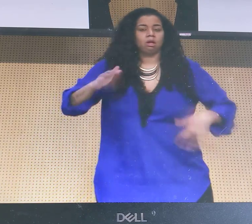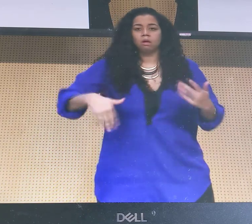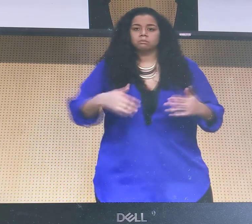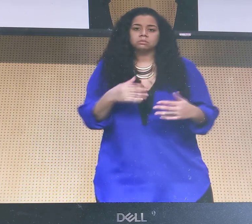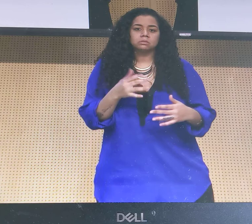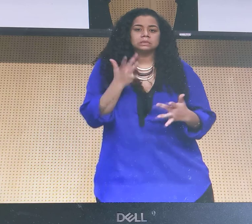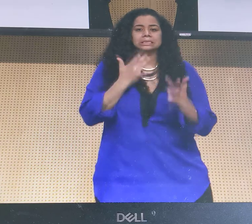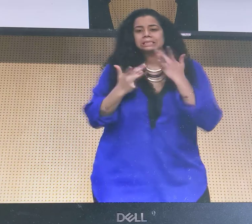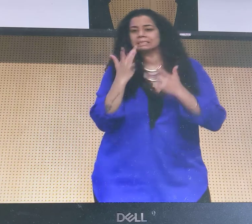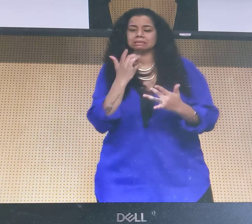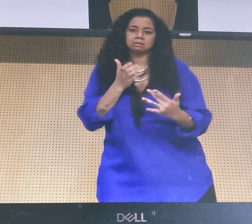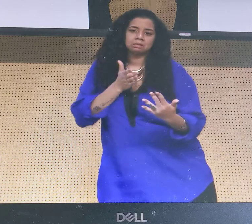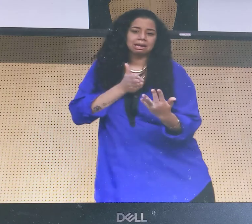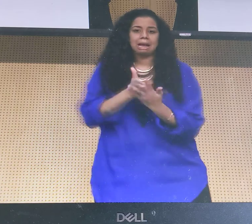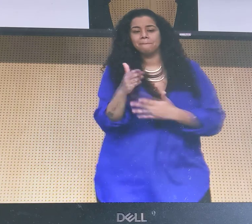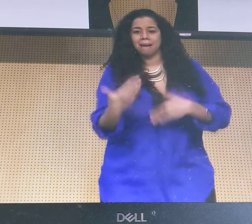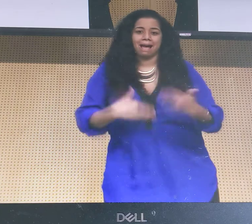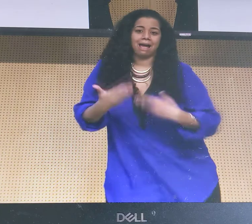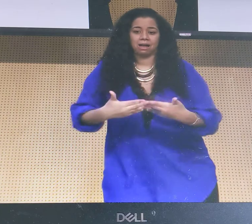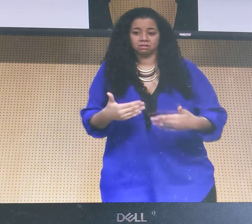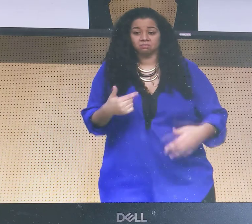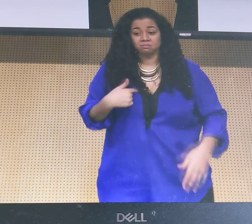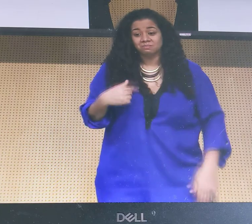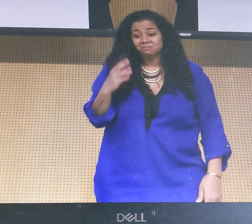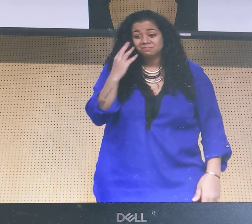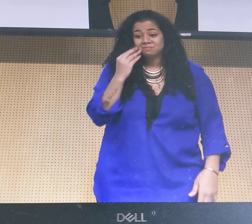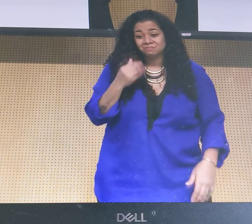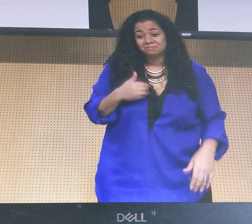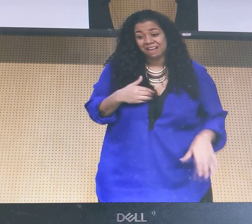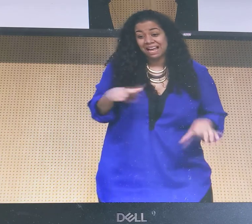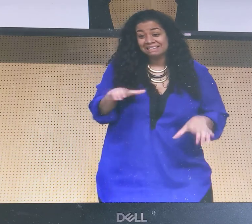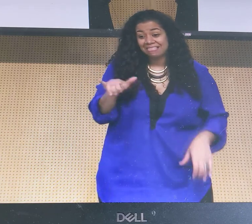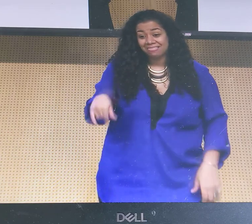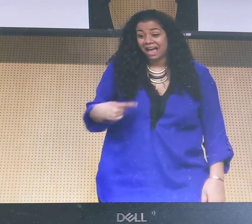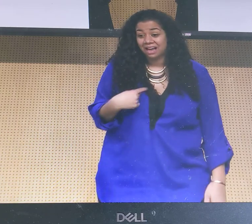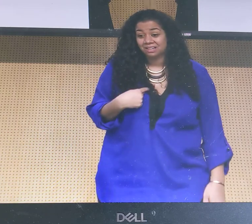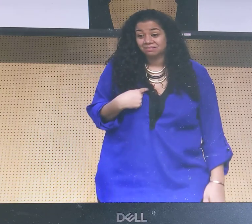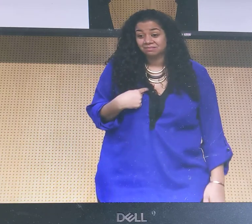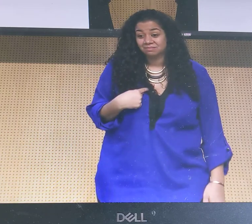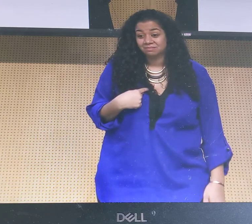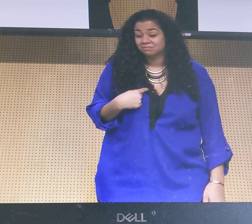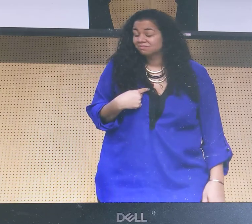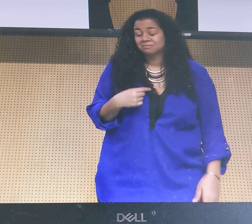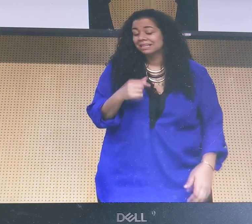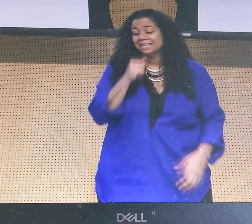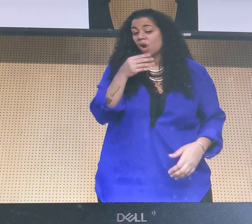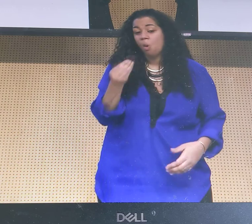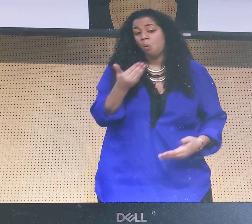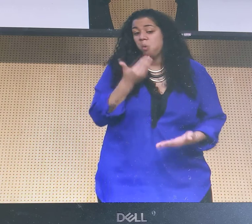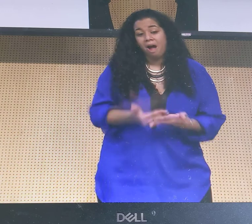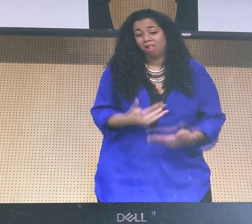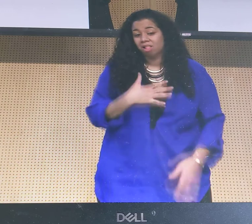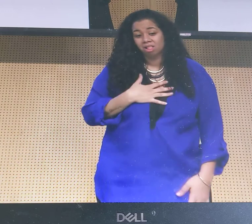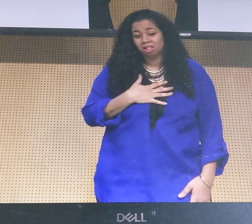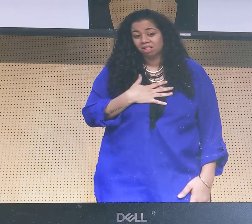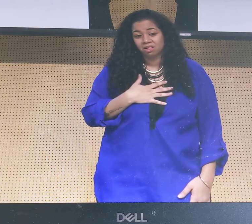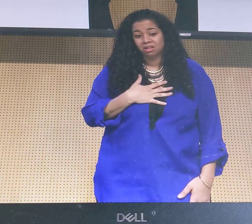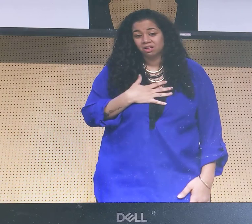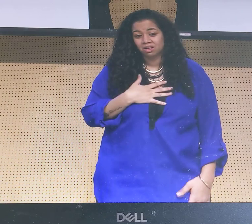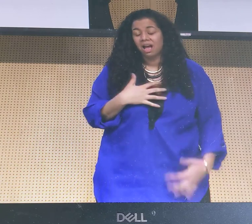care of yourself and you just try to keep going through life. Well, I think I've lived my life that way, that way. And it did